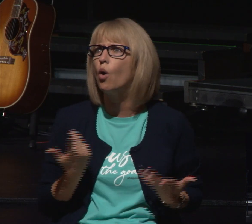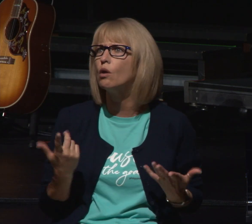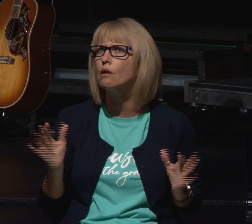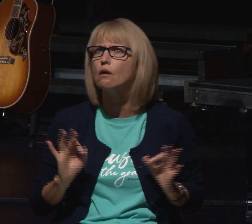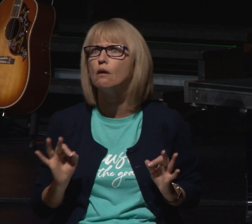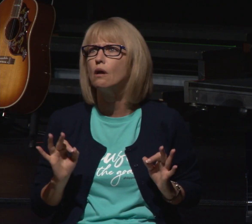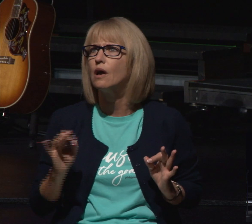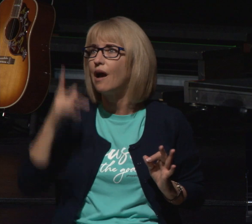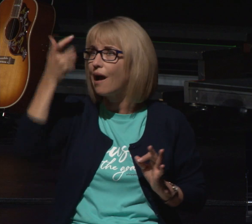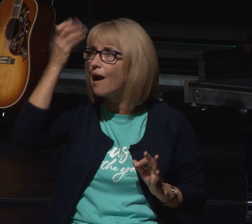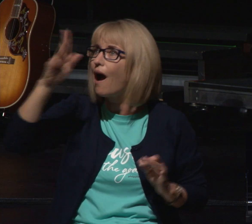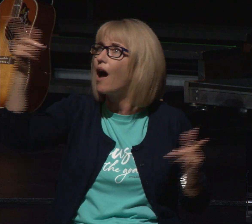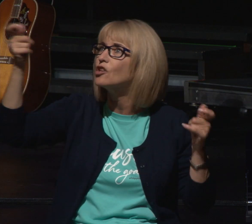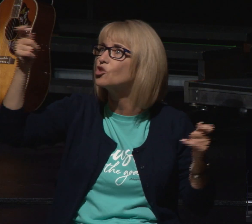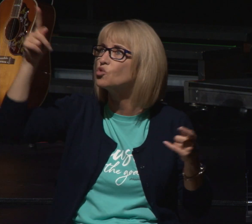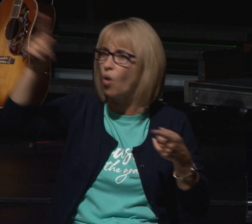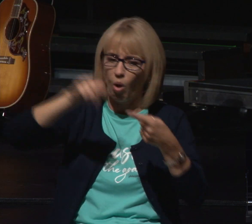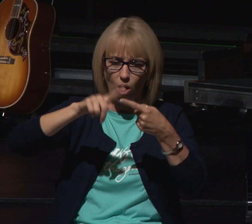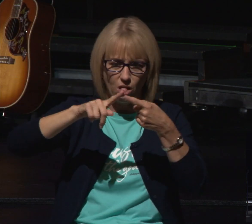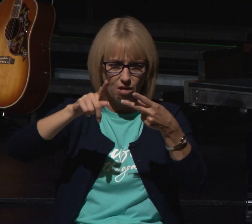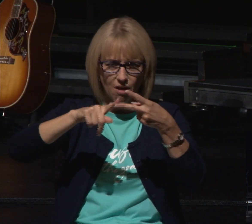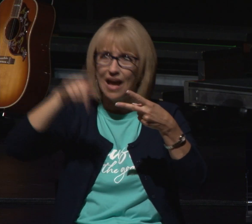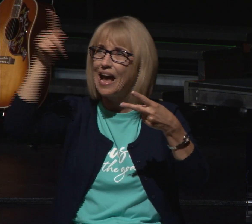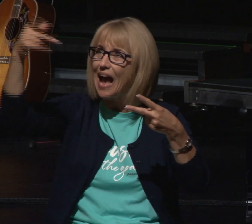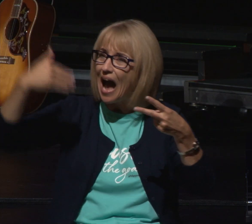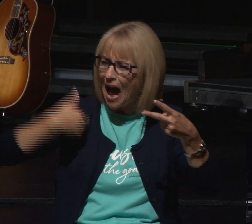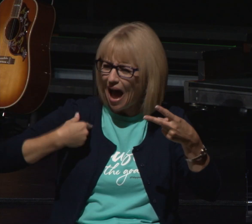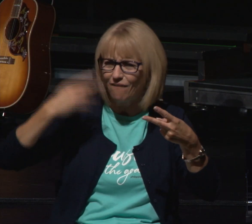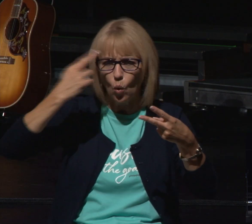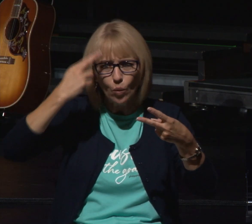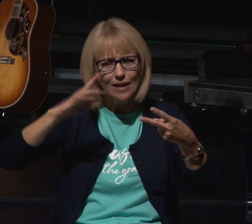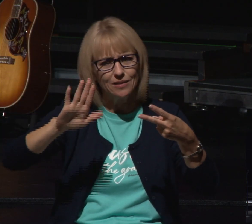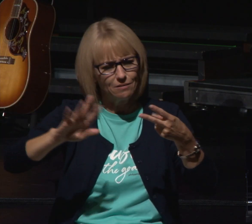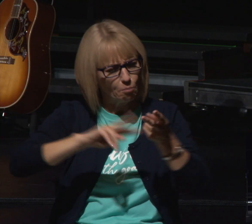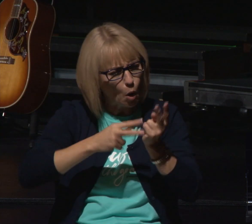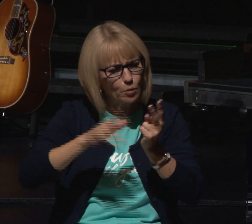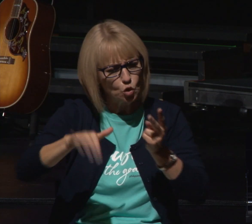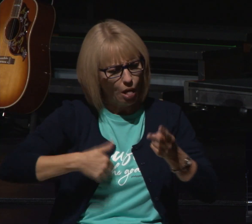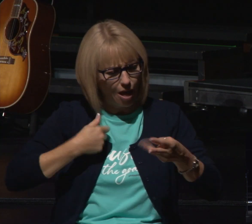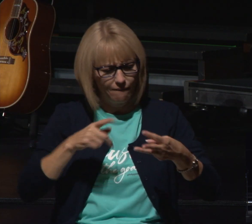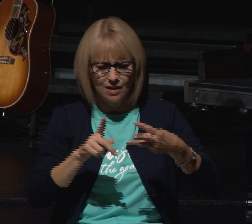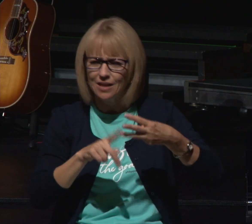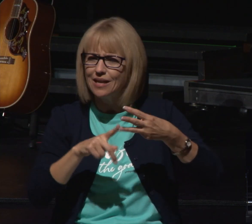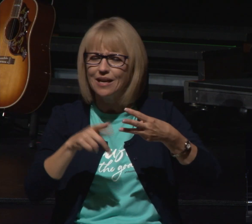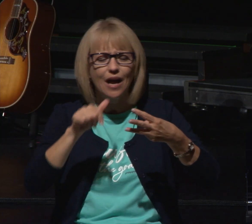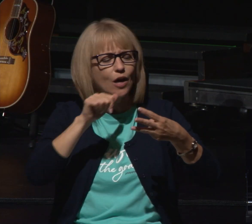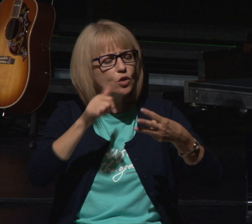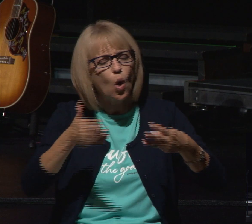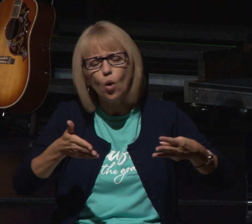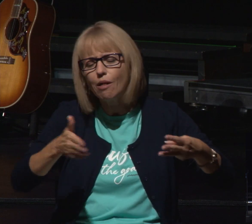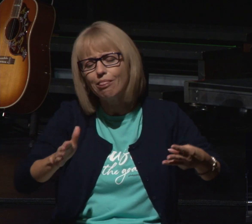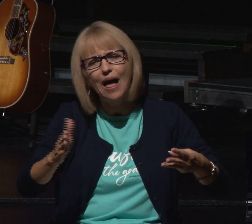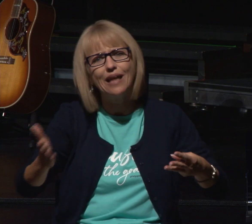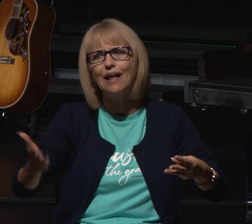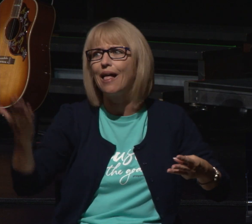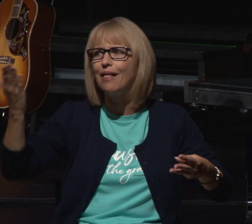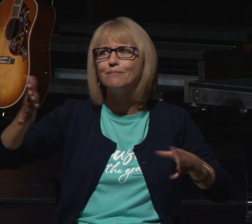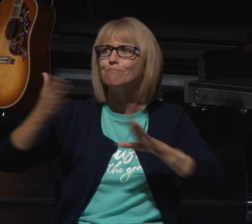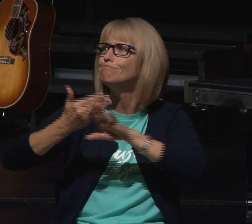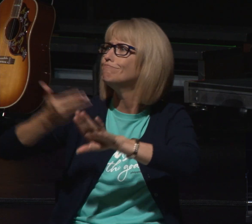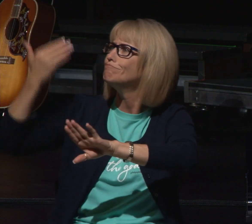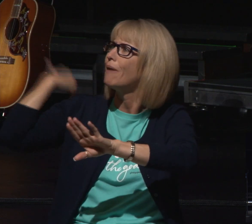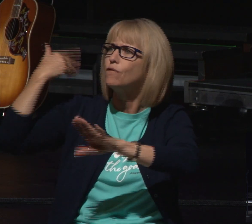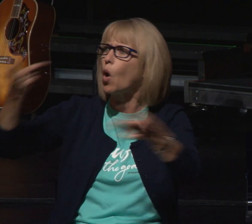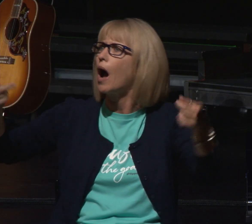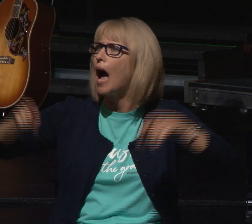that he has a purpose for your life but also don't let the past dictate your future don't let the past dictate your future